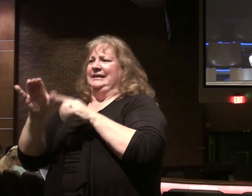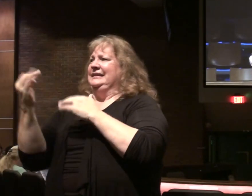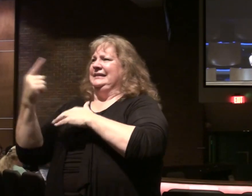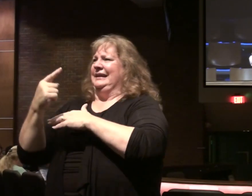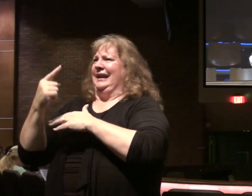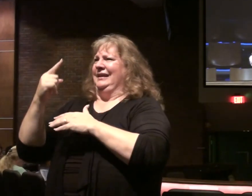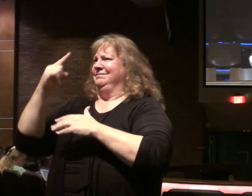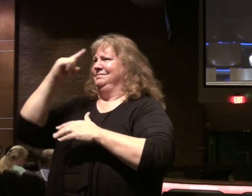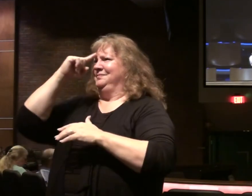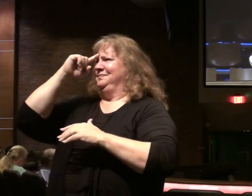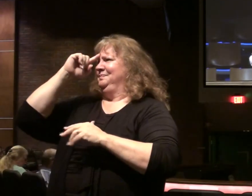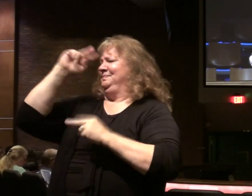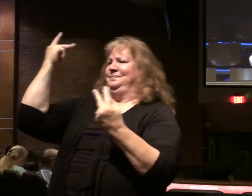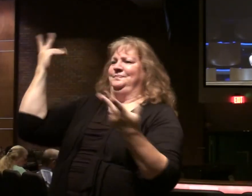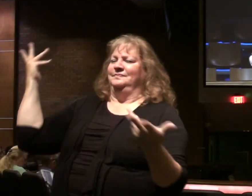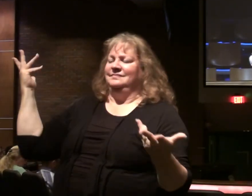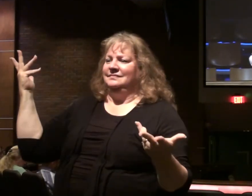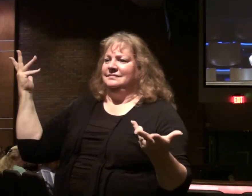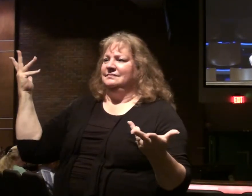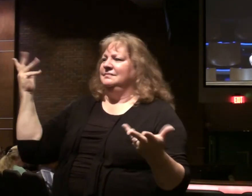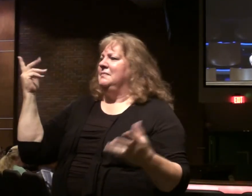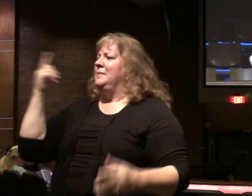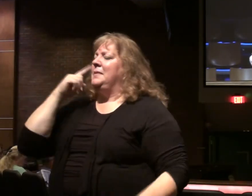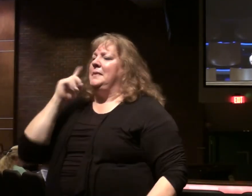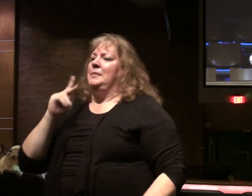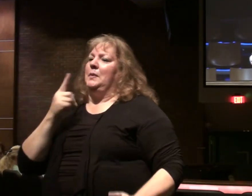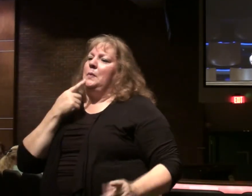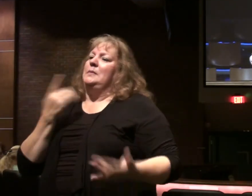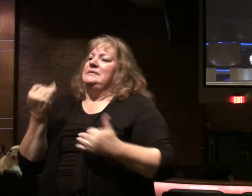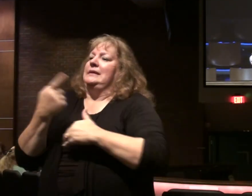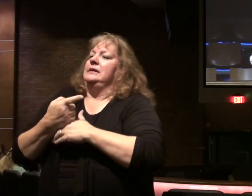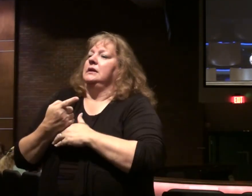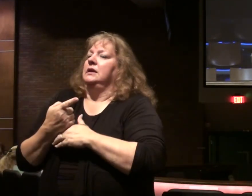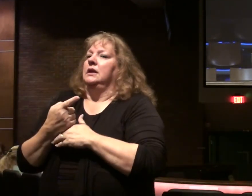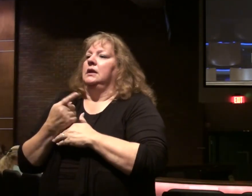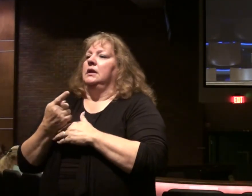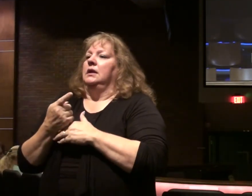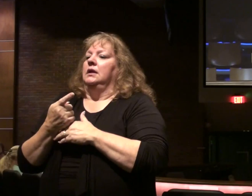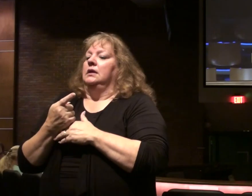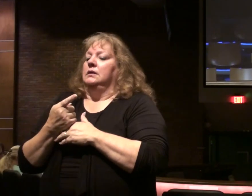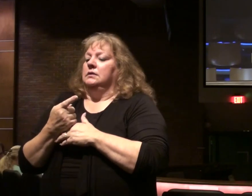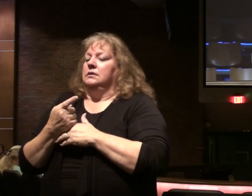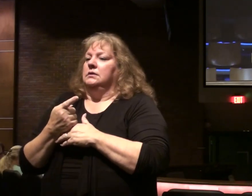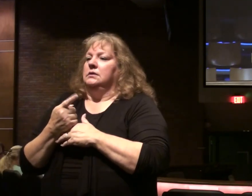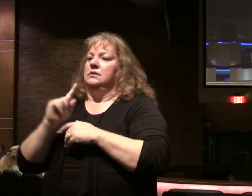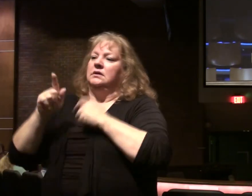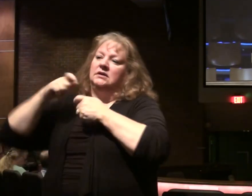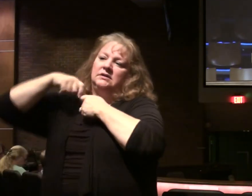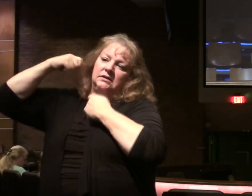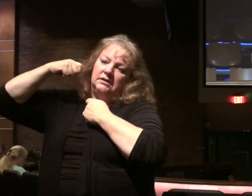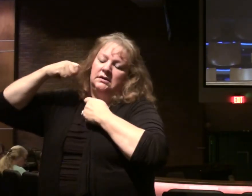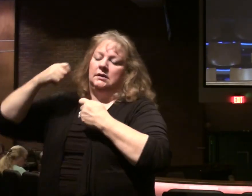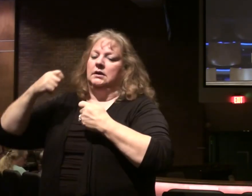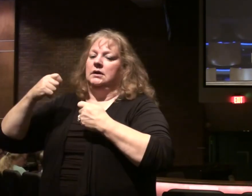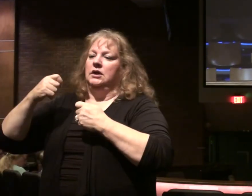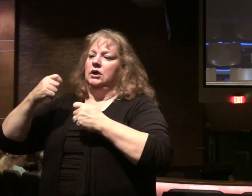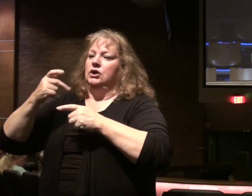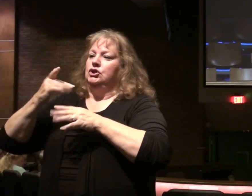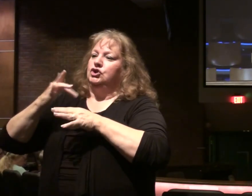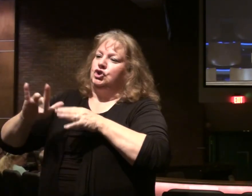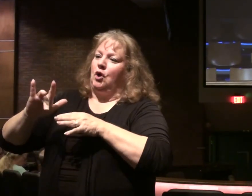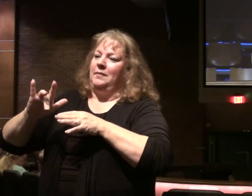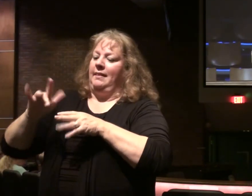today. Maybe some of can say today. You must tie your own goose. You must sharpen your own guillotine.